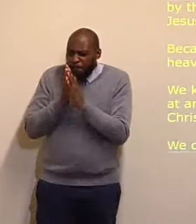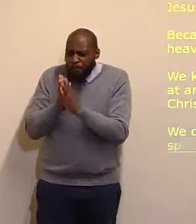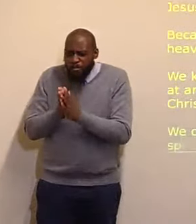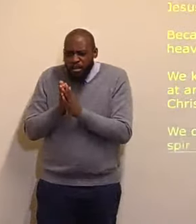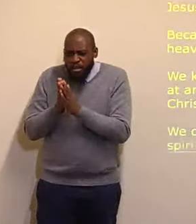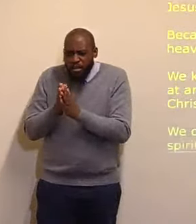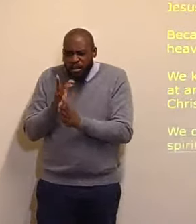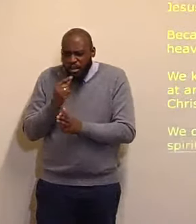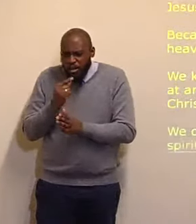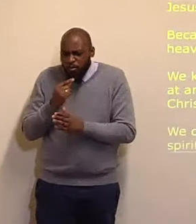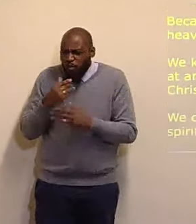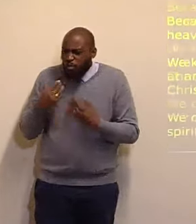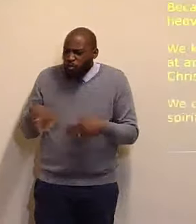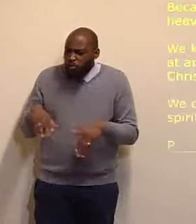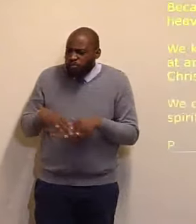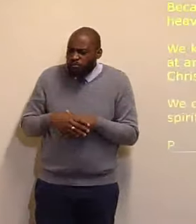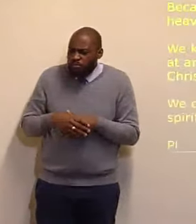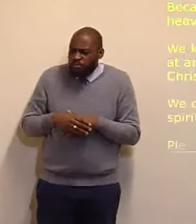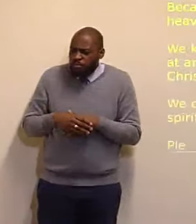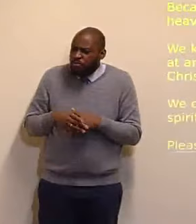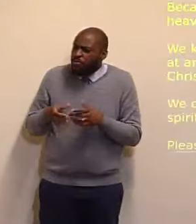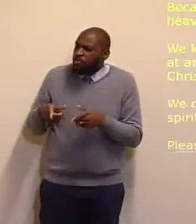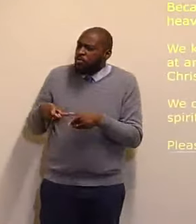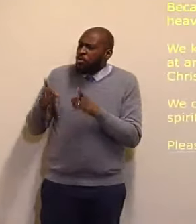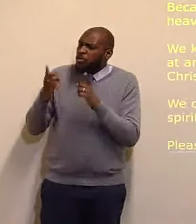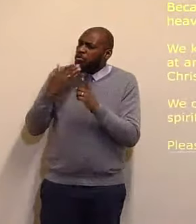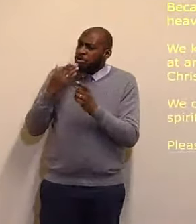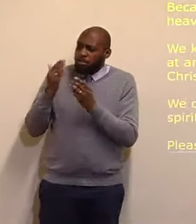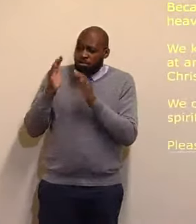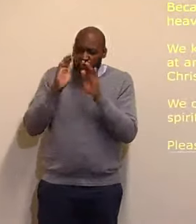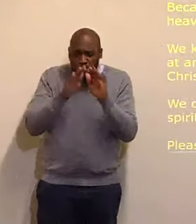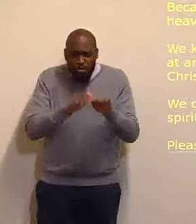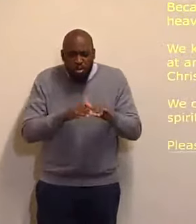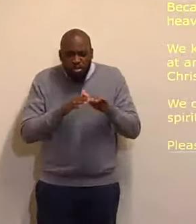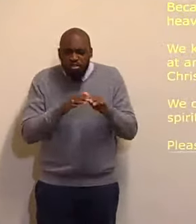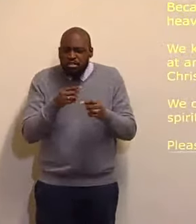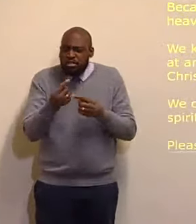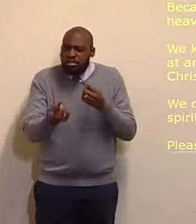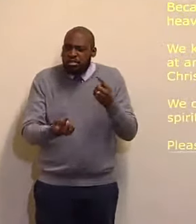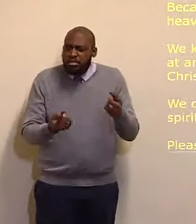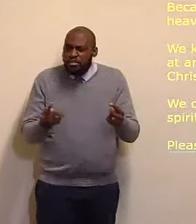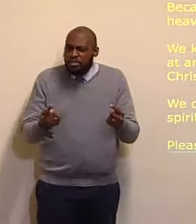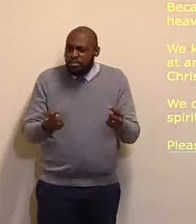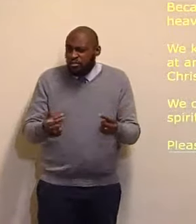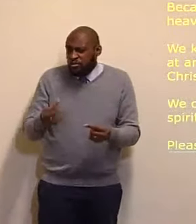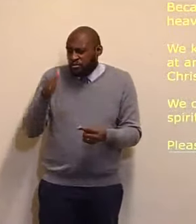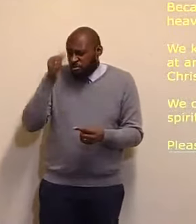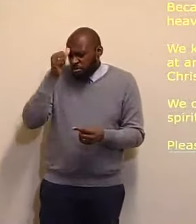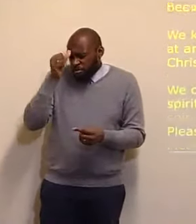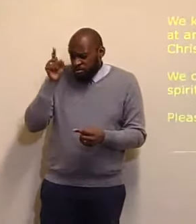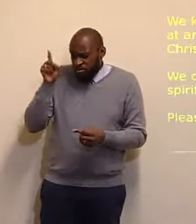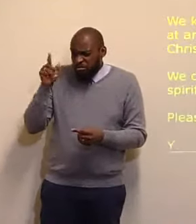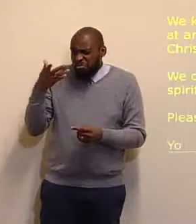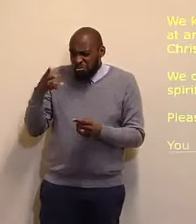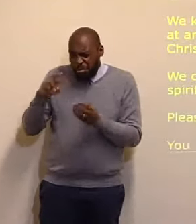We thank thee, that thou art the God who has sent thy Son, the only Son,